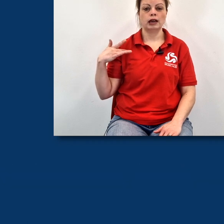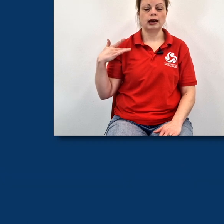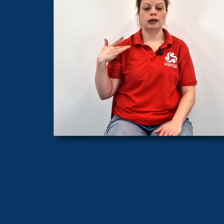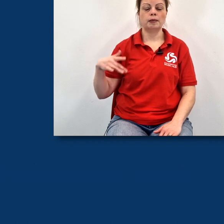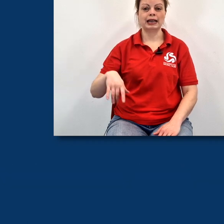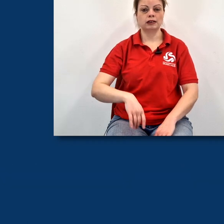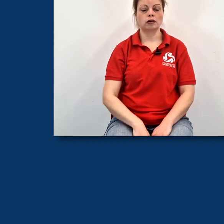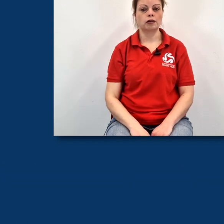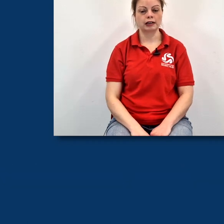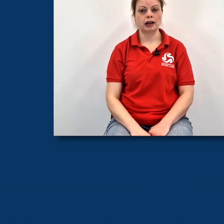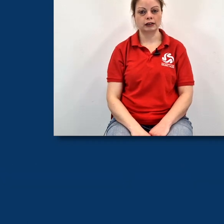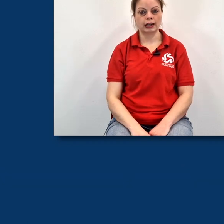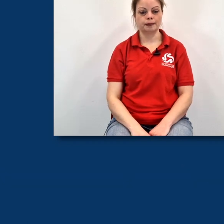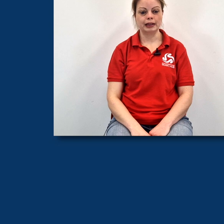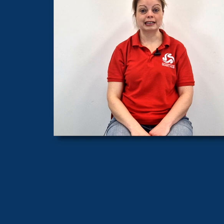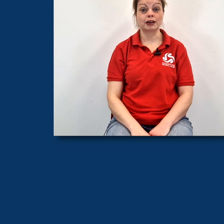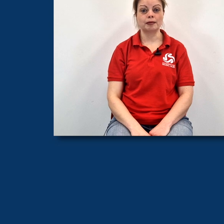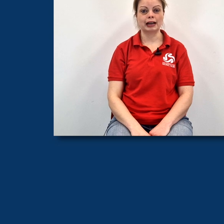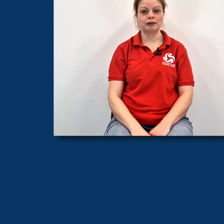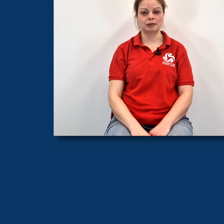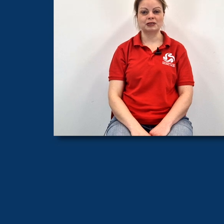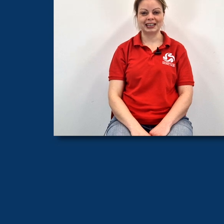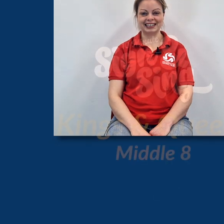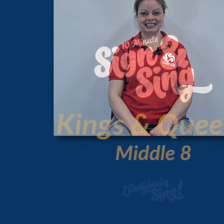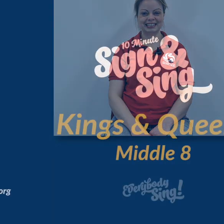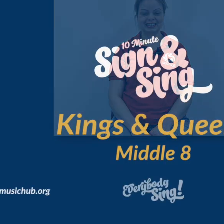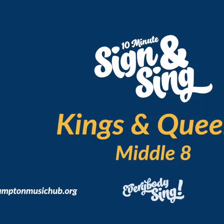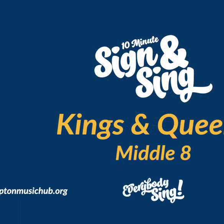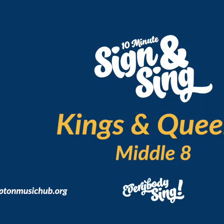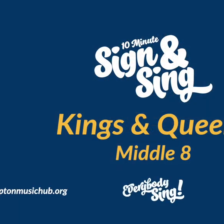Okay, and then we're back into the chorus again after that. Let's have a go at the middle eight with some music.